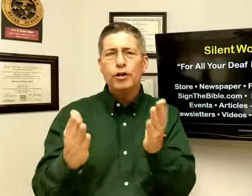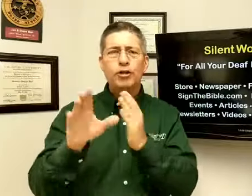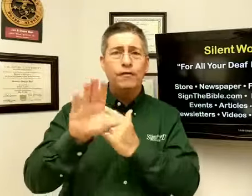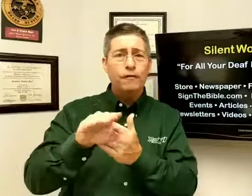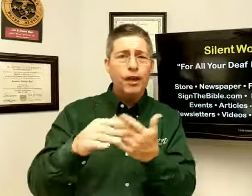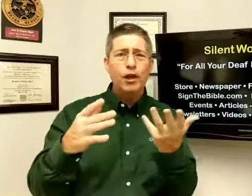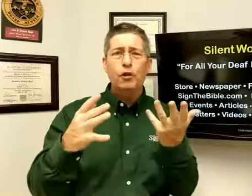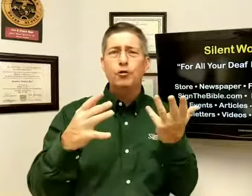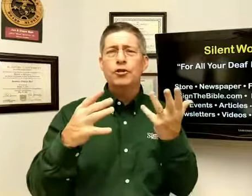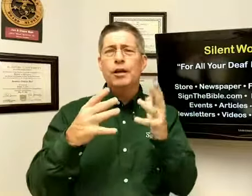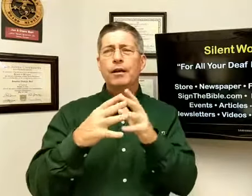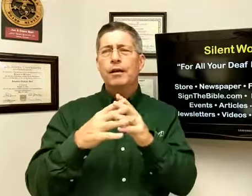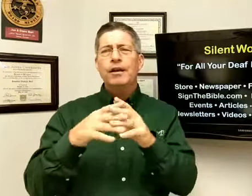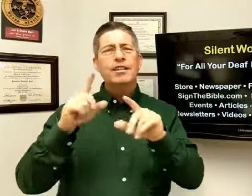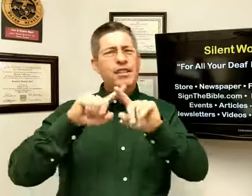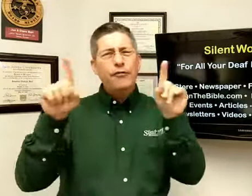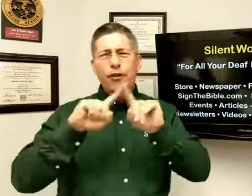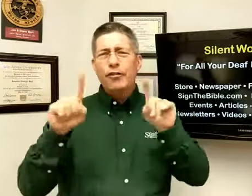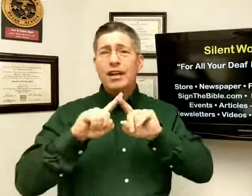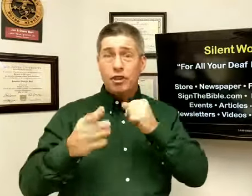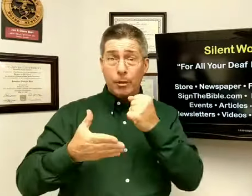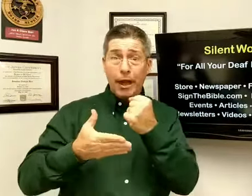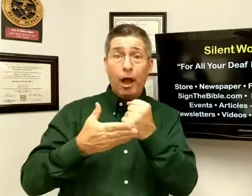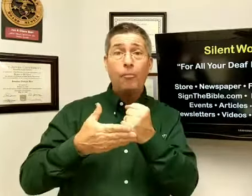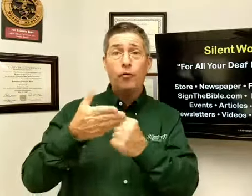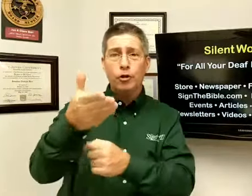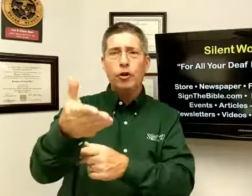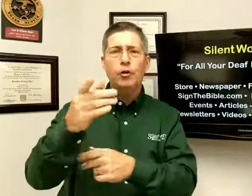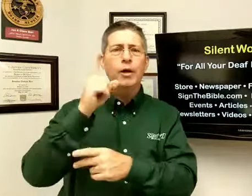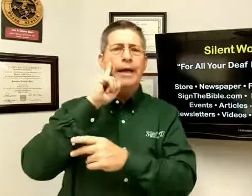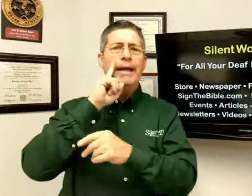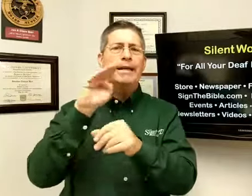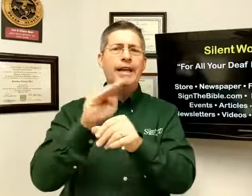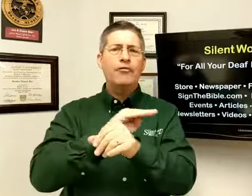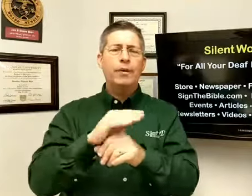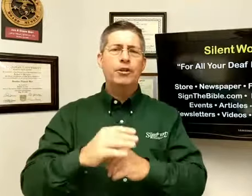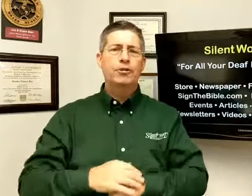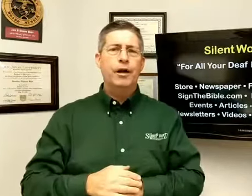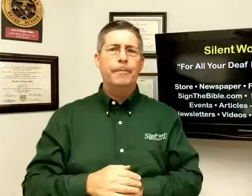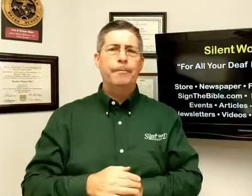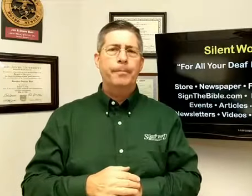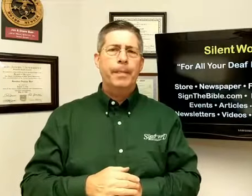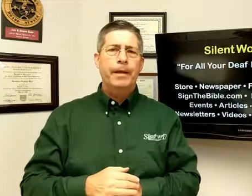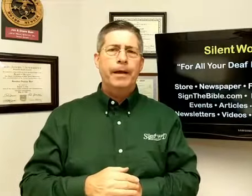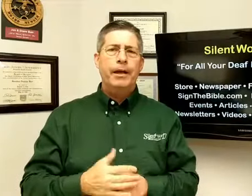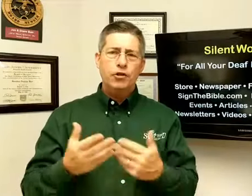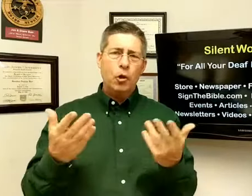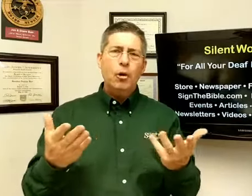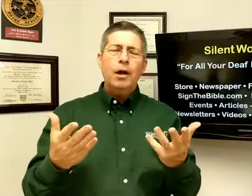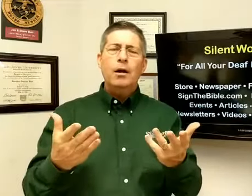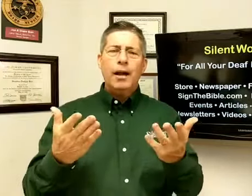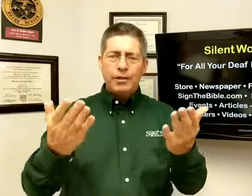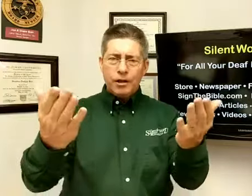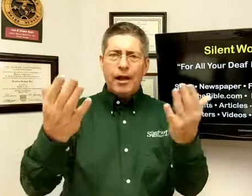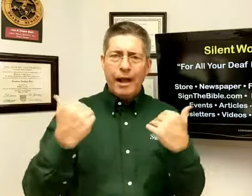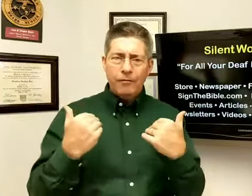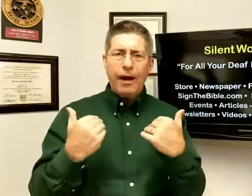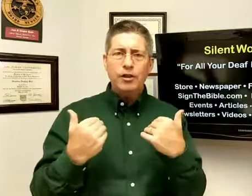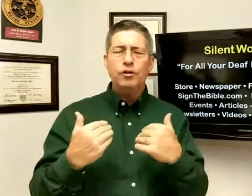and videos and different things that will be helpful to you in deaf ministry. And so I'd like to invite you to